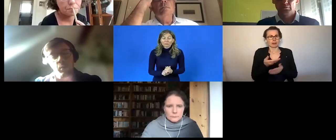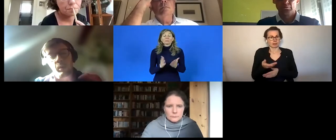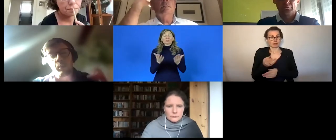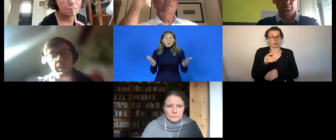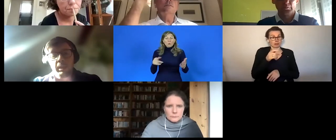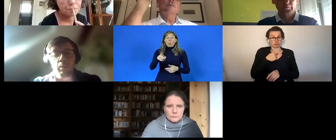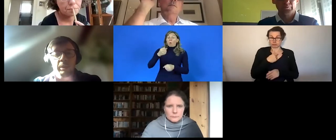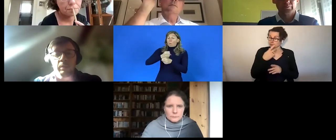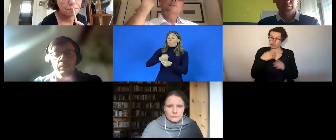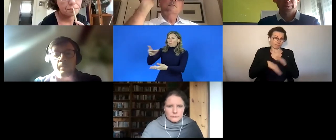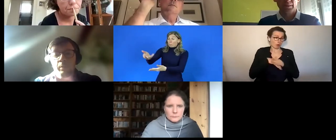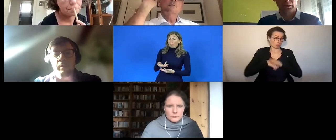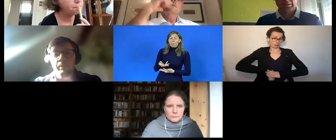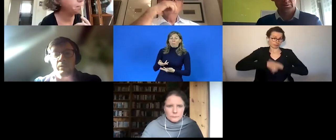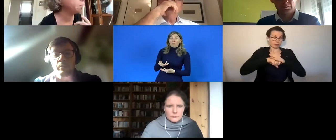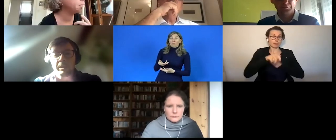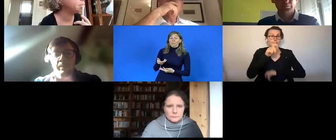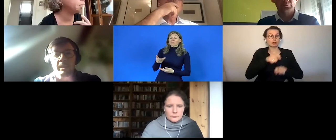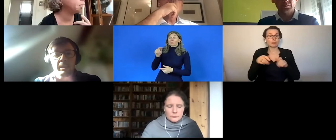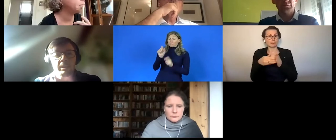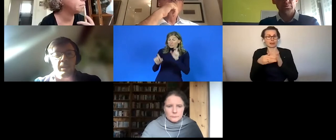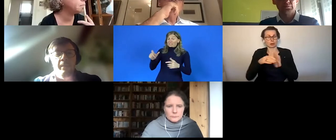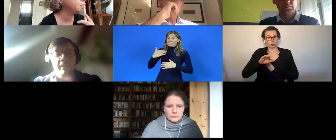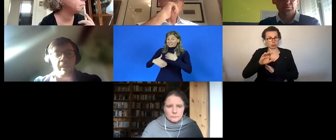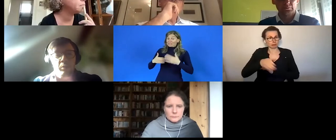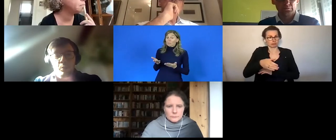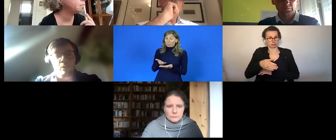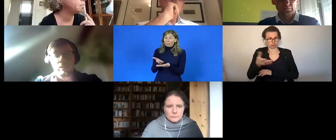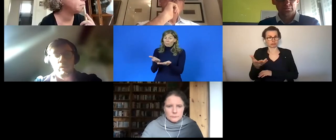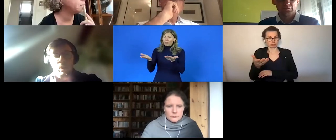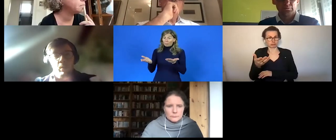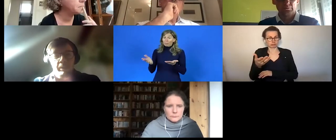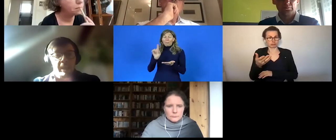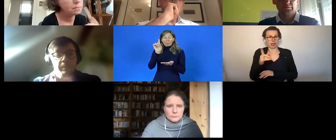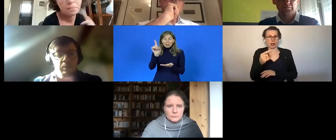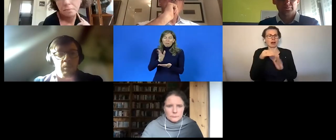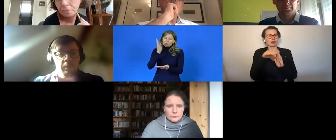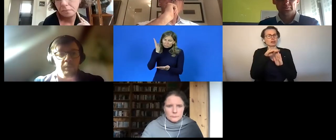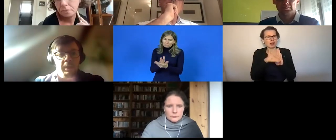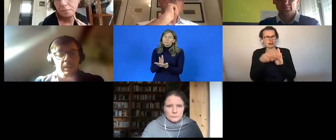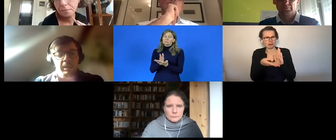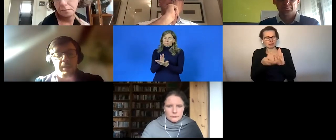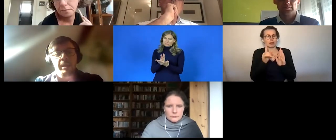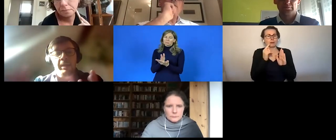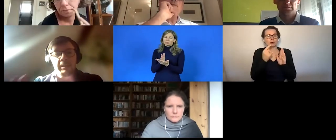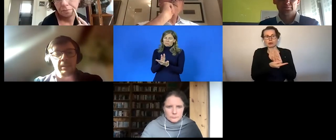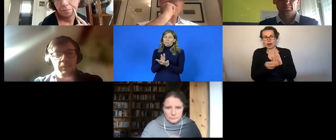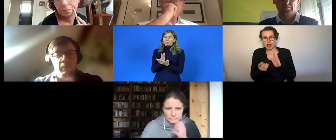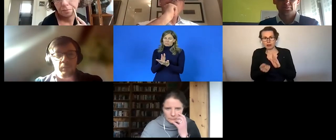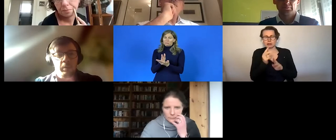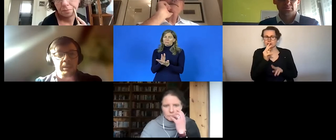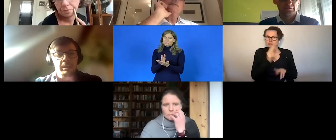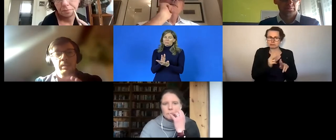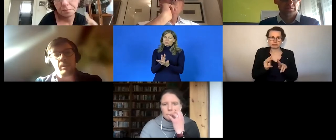disabilities or what we look into is employment of persons with disabilities that ensure all types of uh guarantees